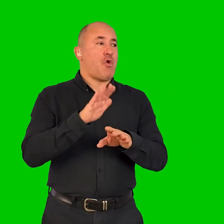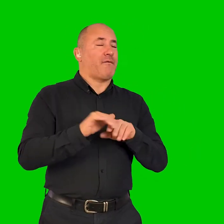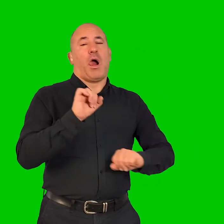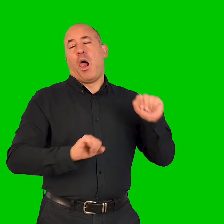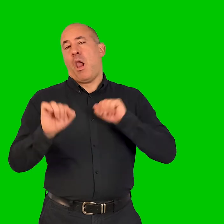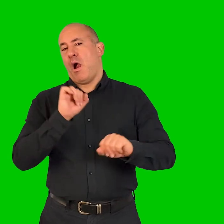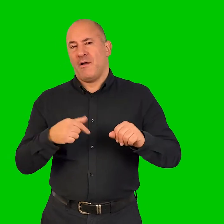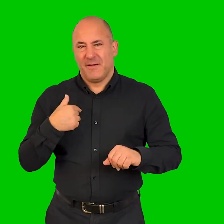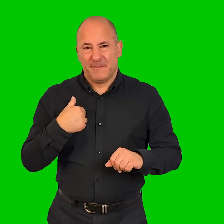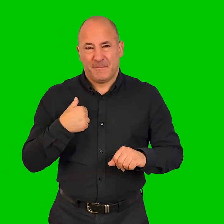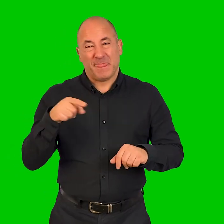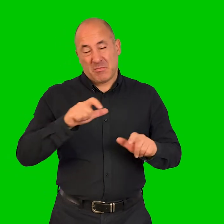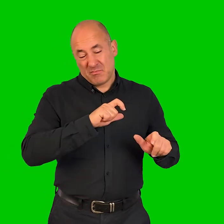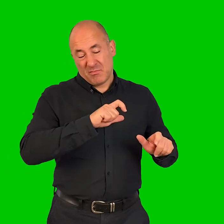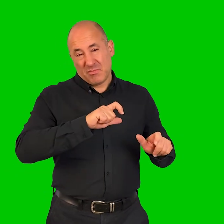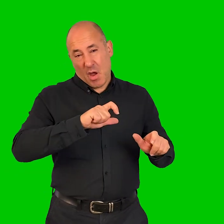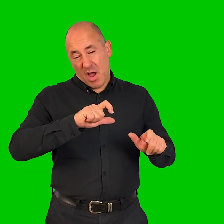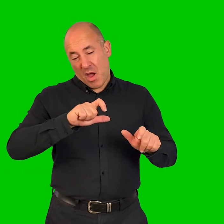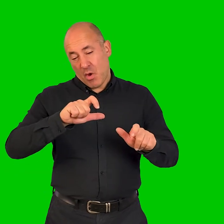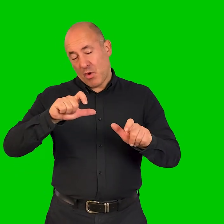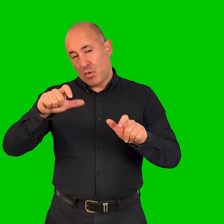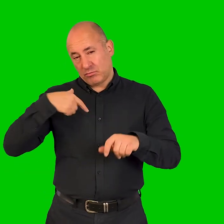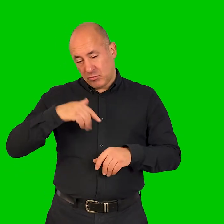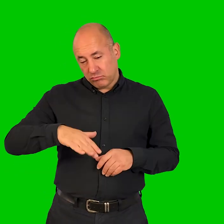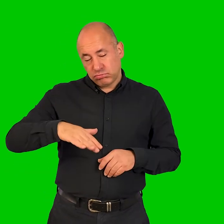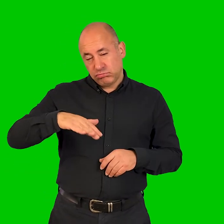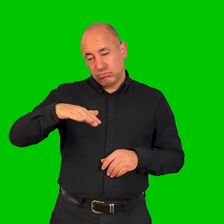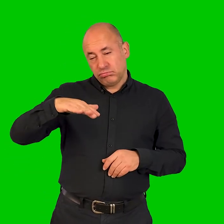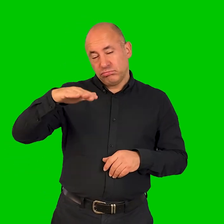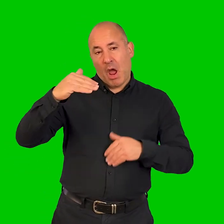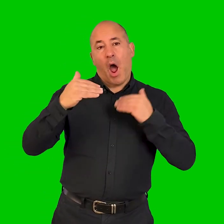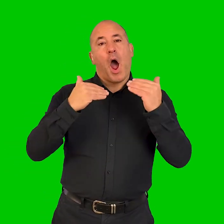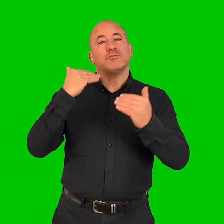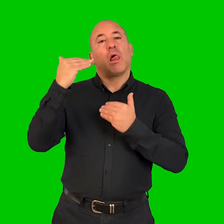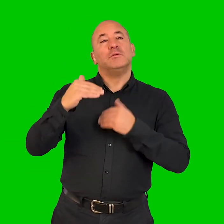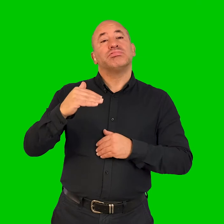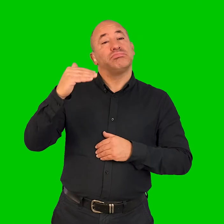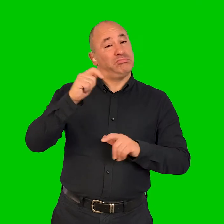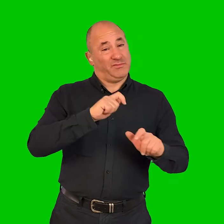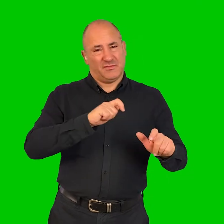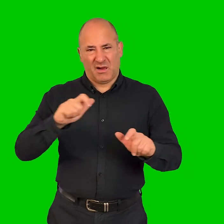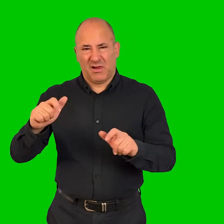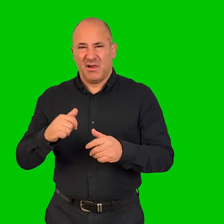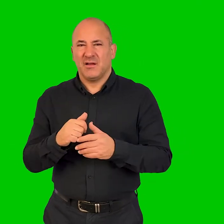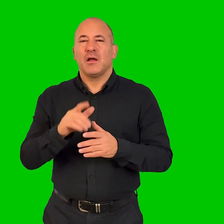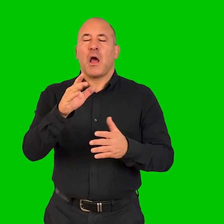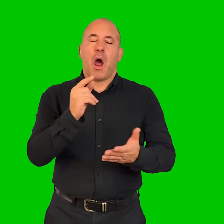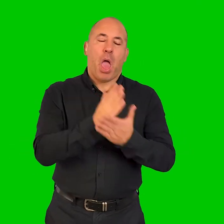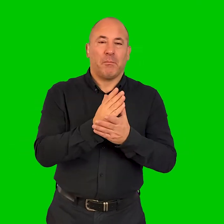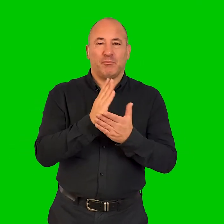on with me and what I was capable of and what I could deal with. And so that just continued into adulthood. And to be honest,